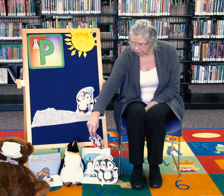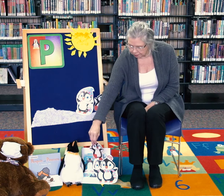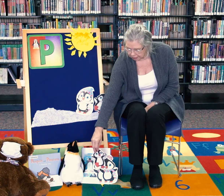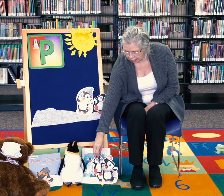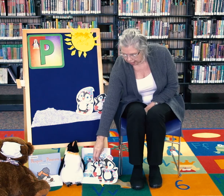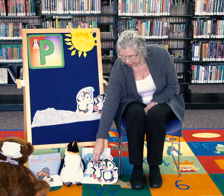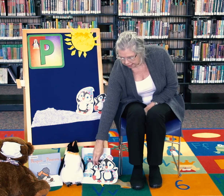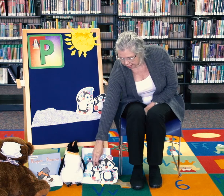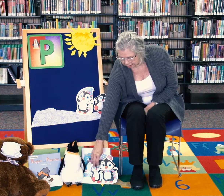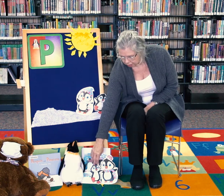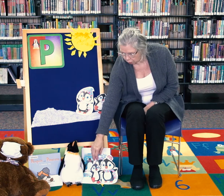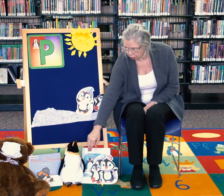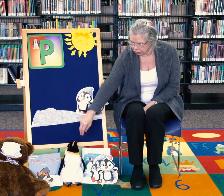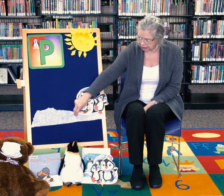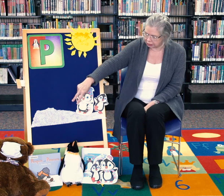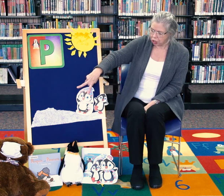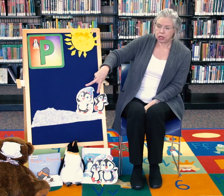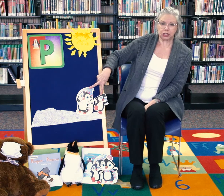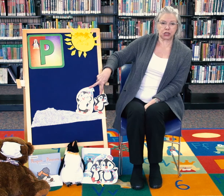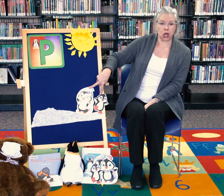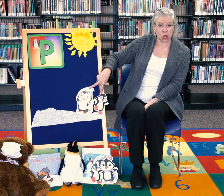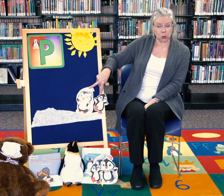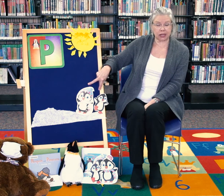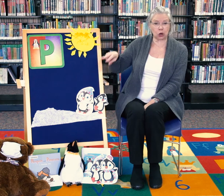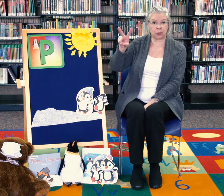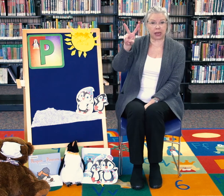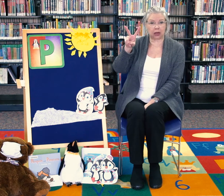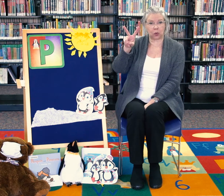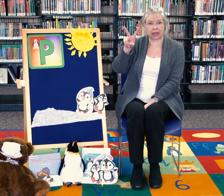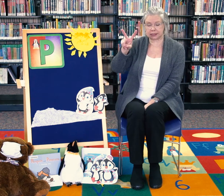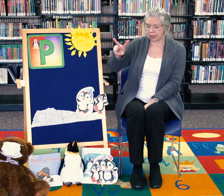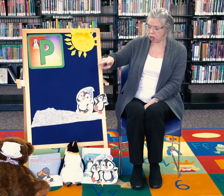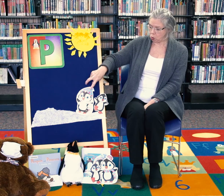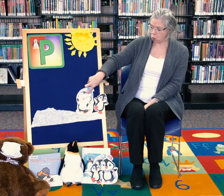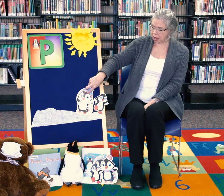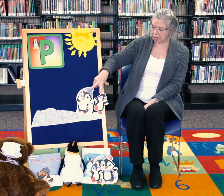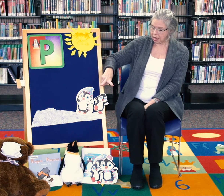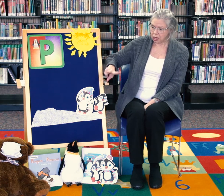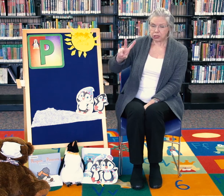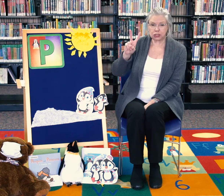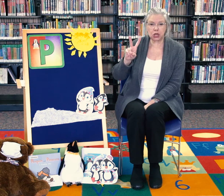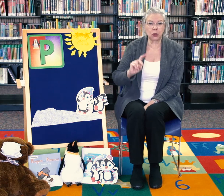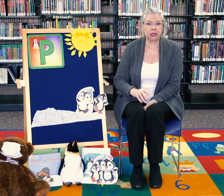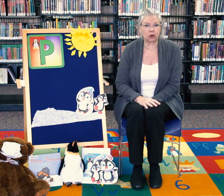And then there were just two little penguins. One, two little